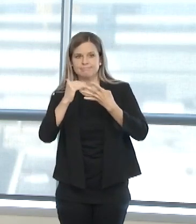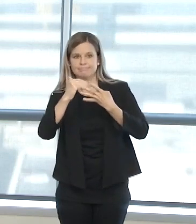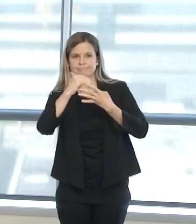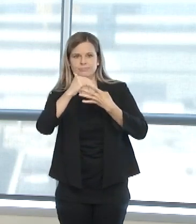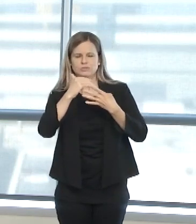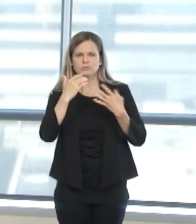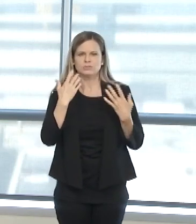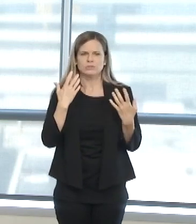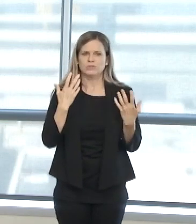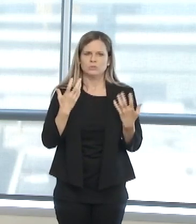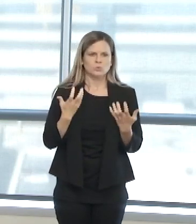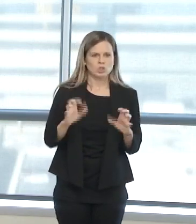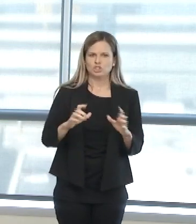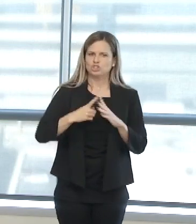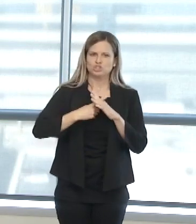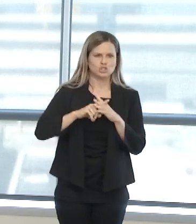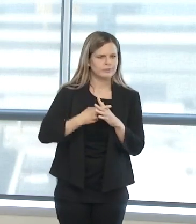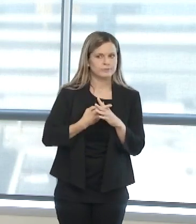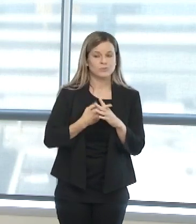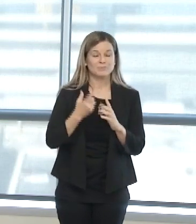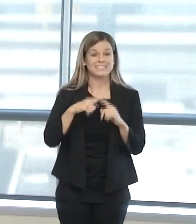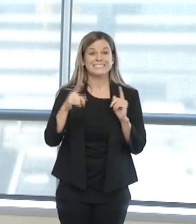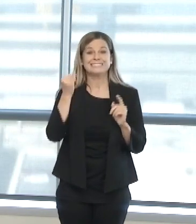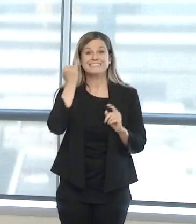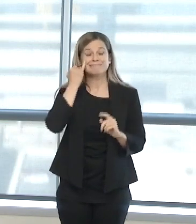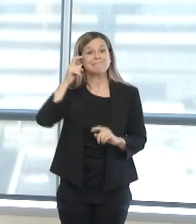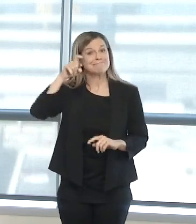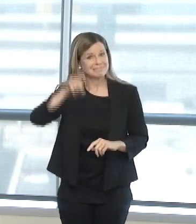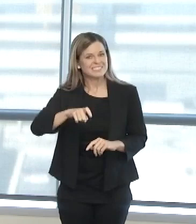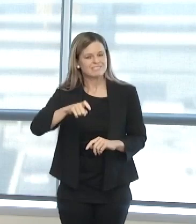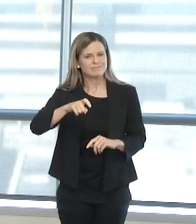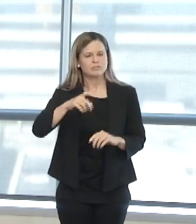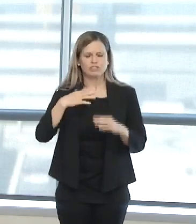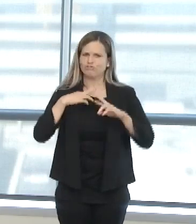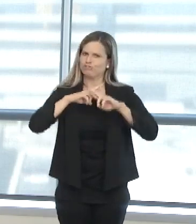if our community needs it. Turn it back to Chuck.